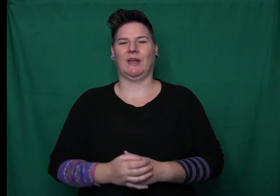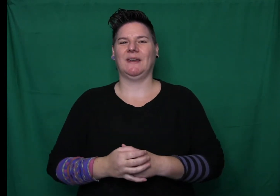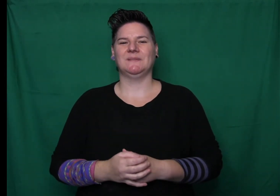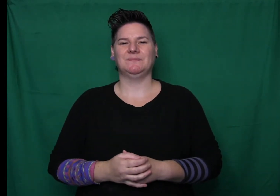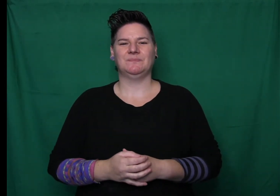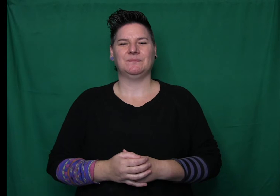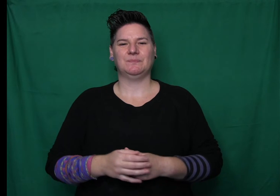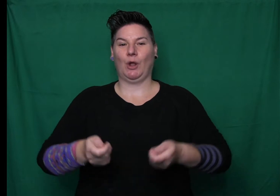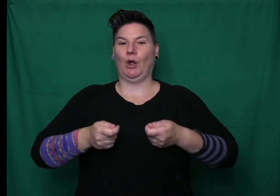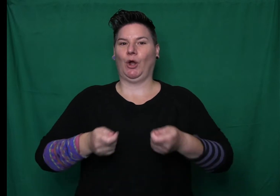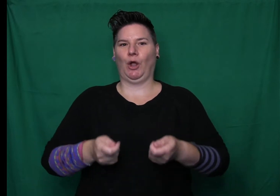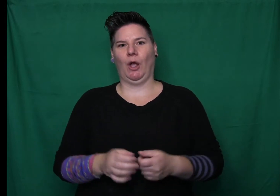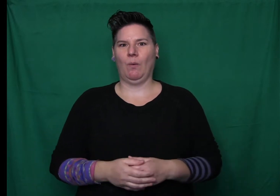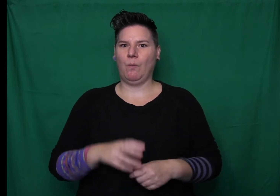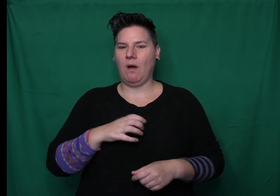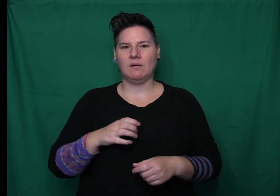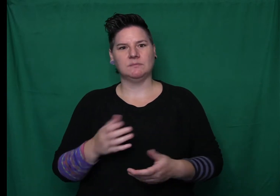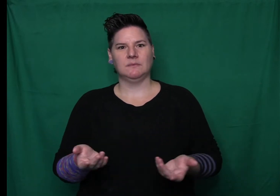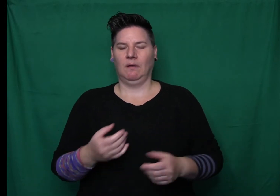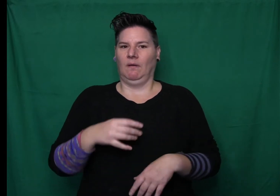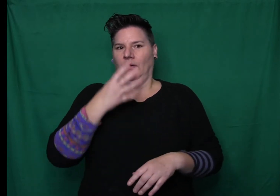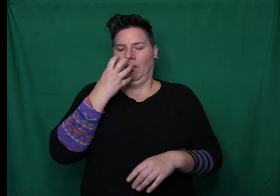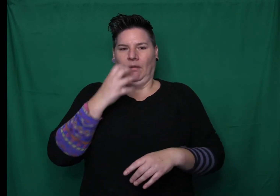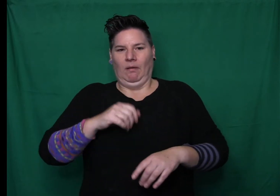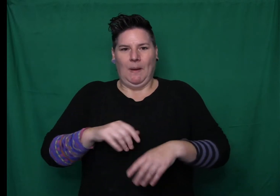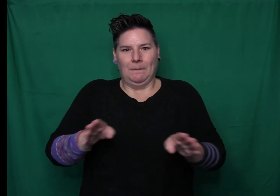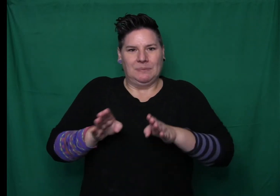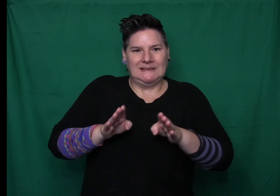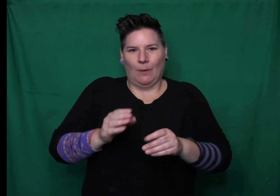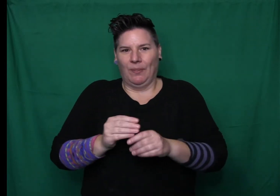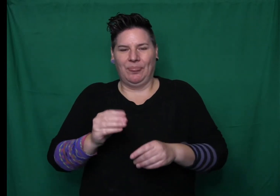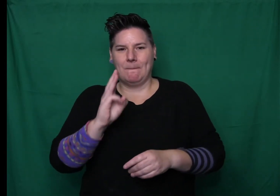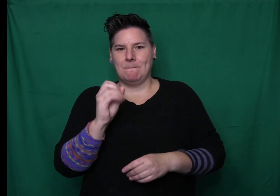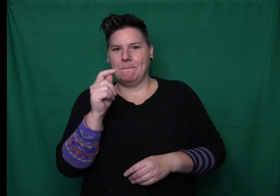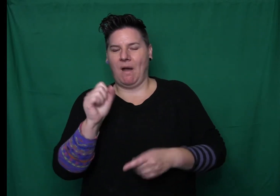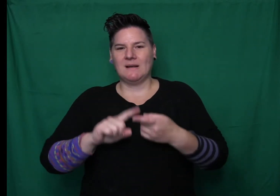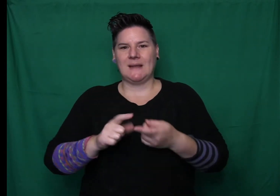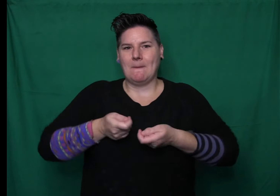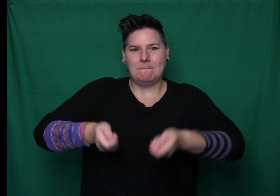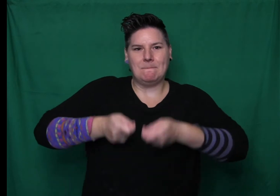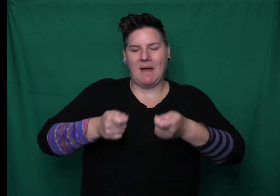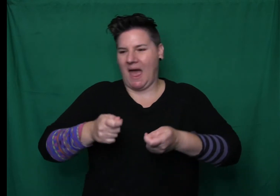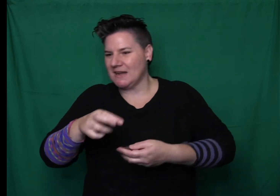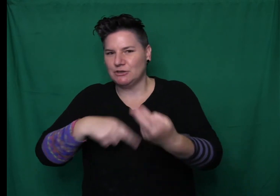cook, said Dorry. Oh my goodness, I thought you were taking a nap, said Cook crossly.